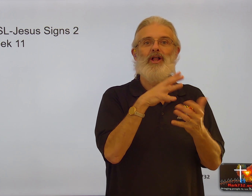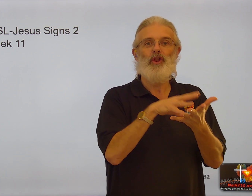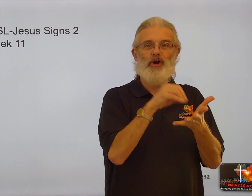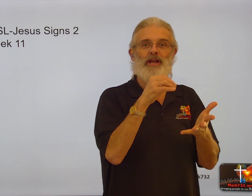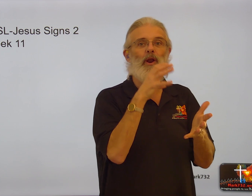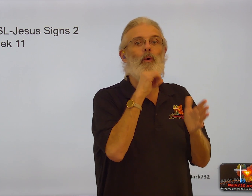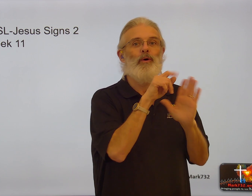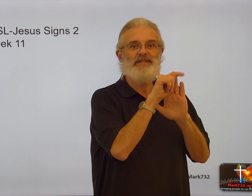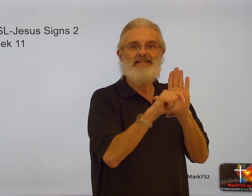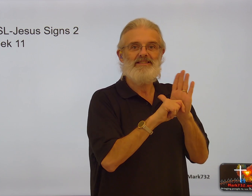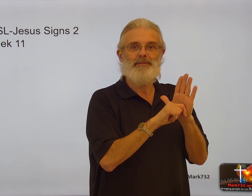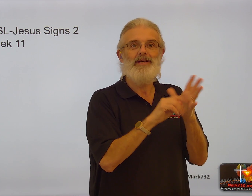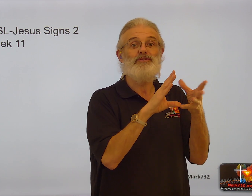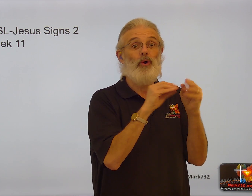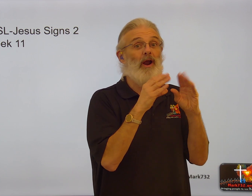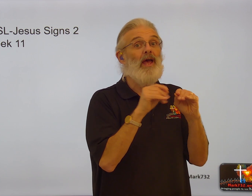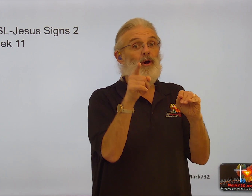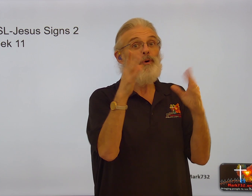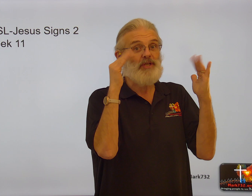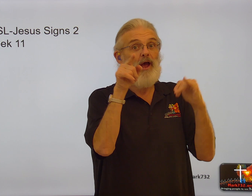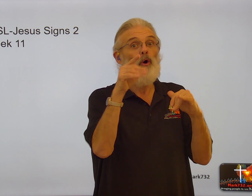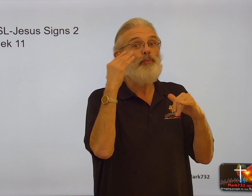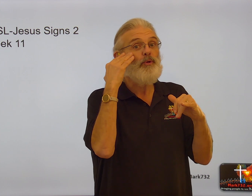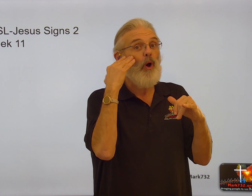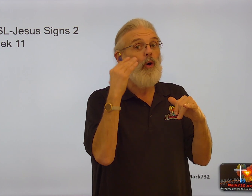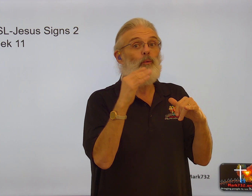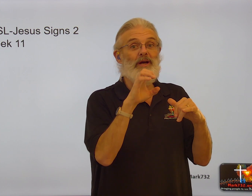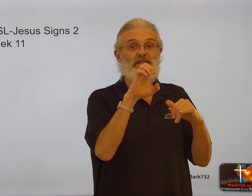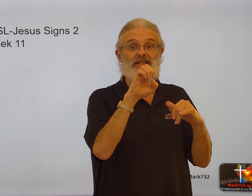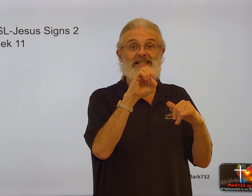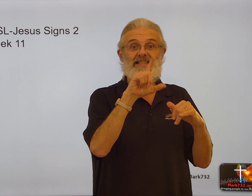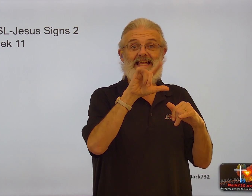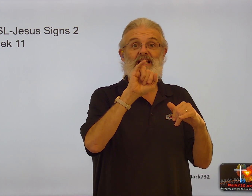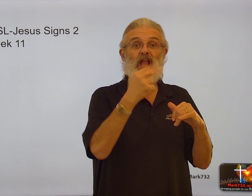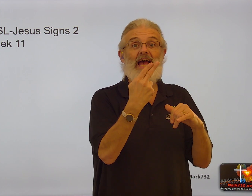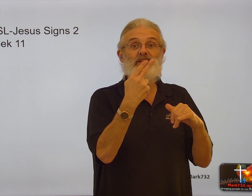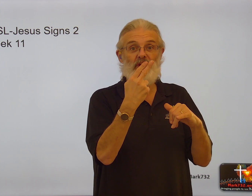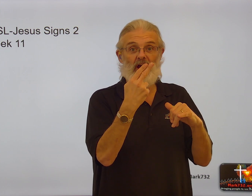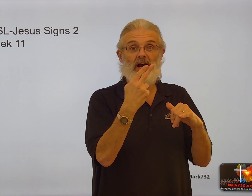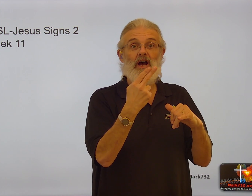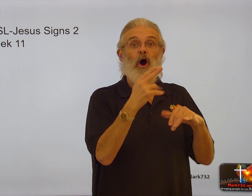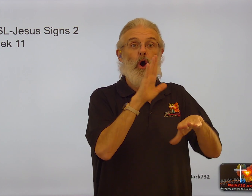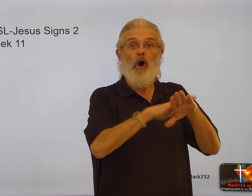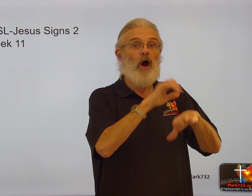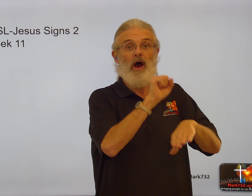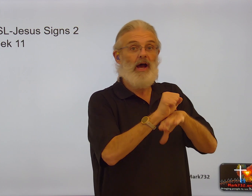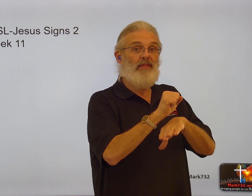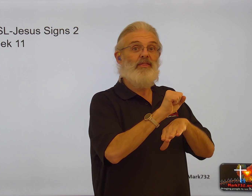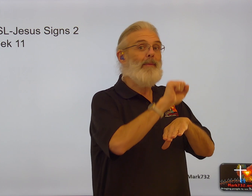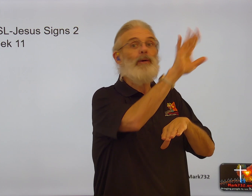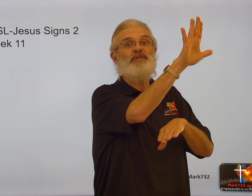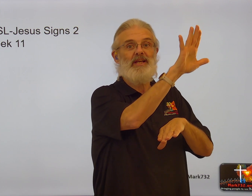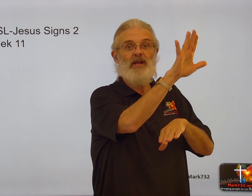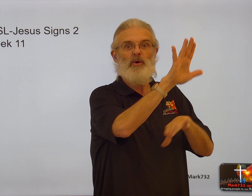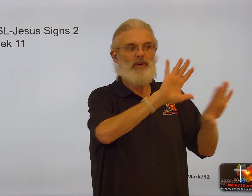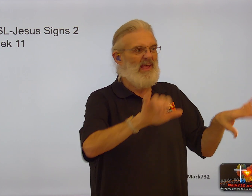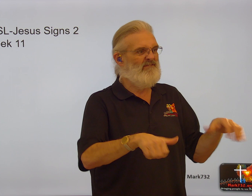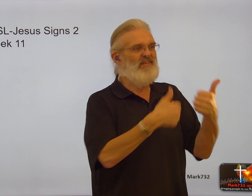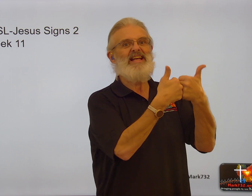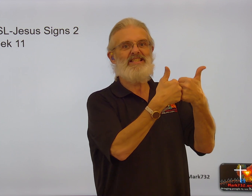learn an Old Testament story, which I hope you know, which is Elijah on the mountain when he faces